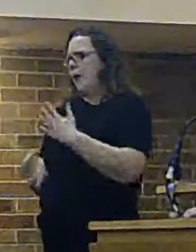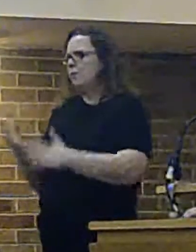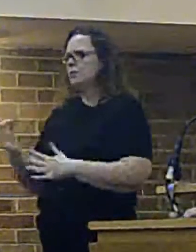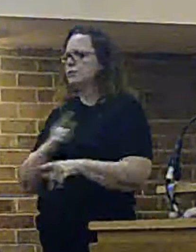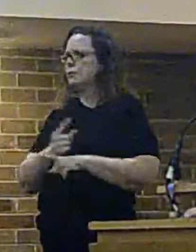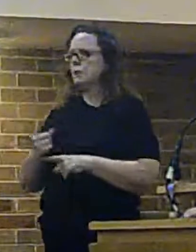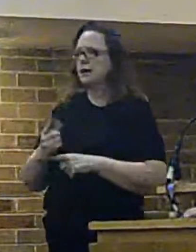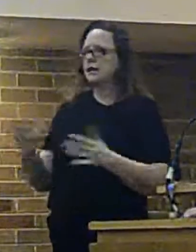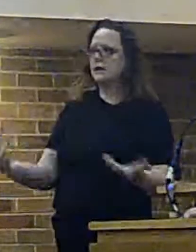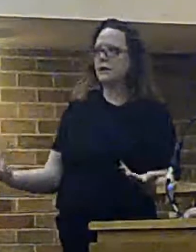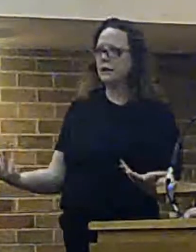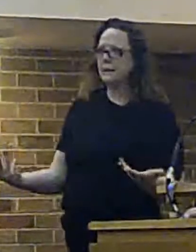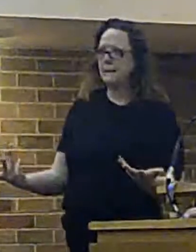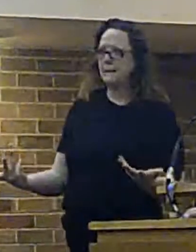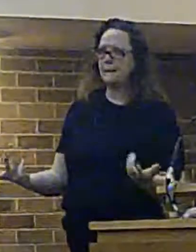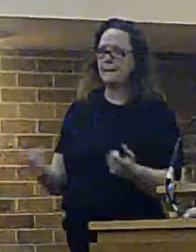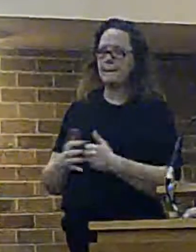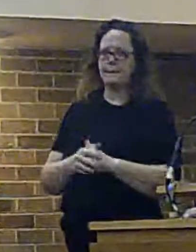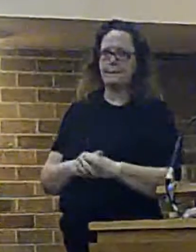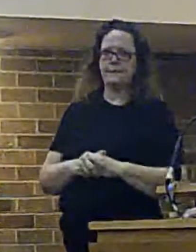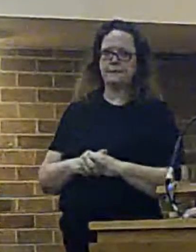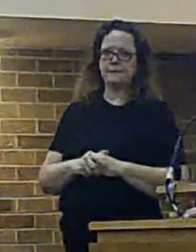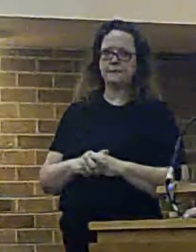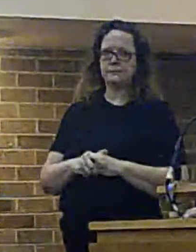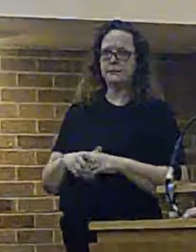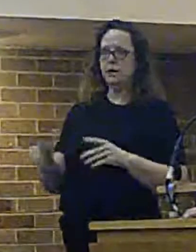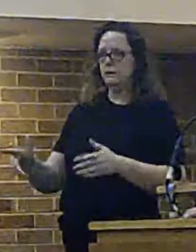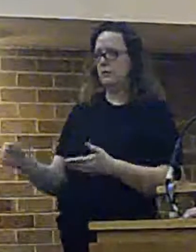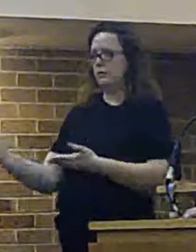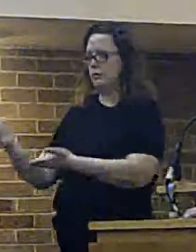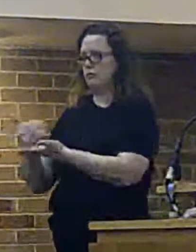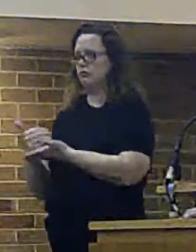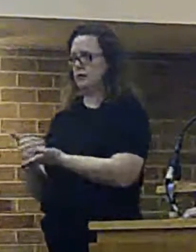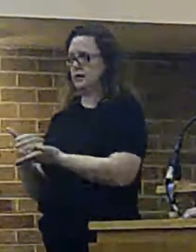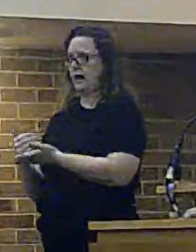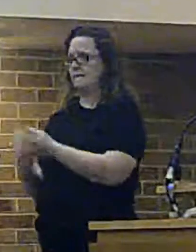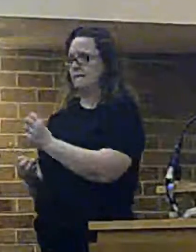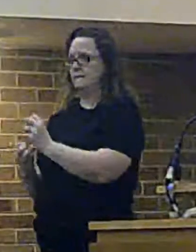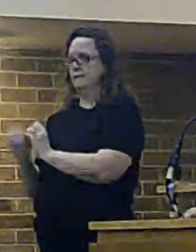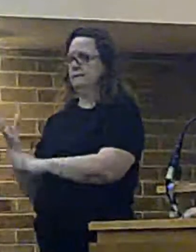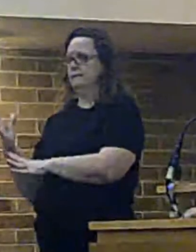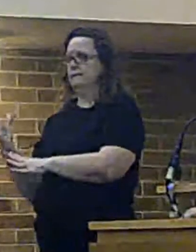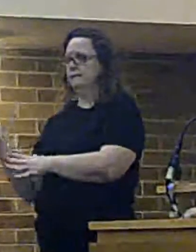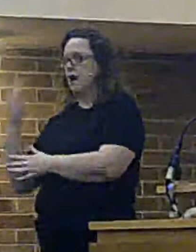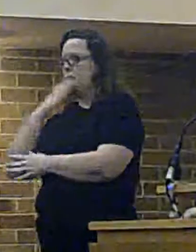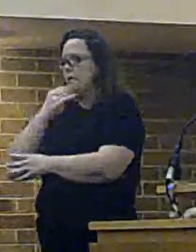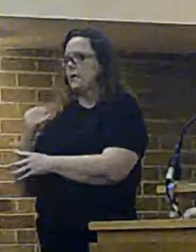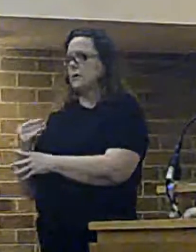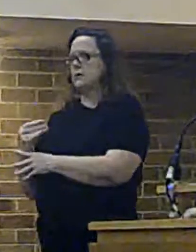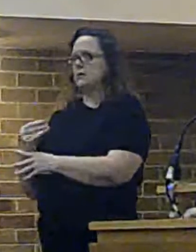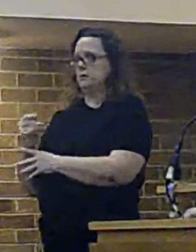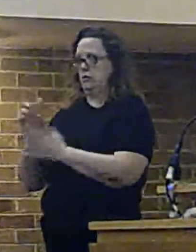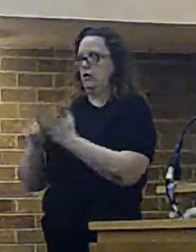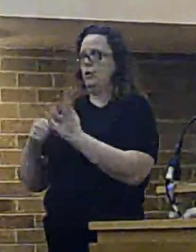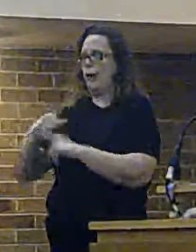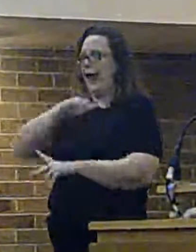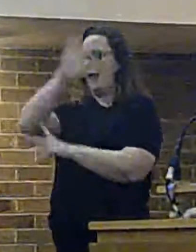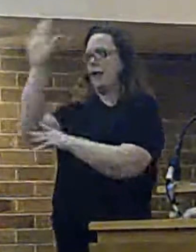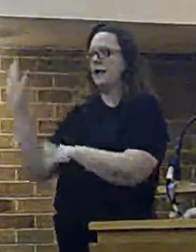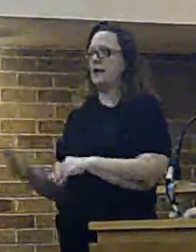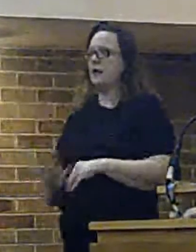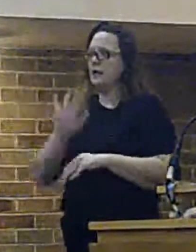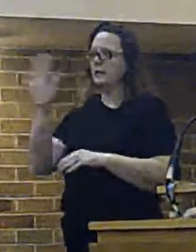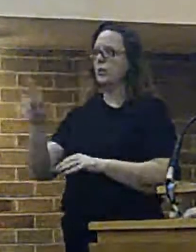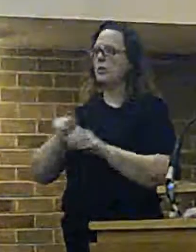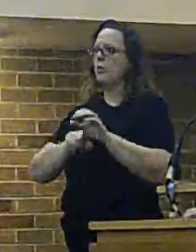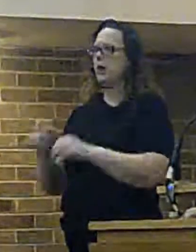and I'm in no way being disparaging to retain firefighters, as they do a fantastic job all around the country. But the quality of